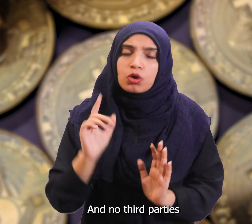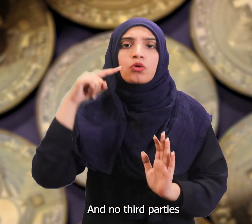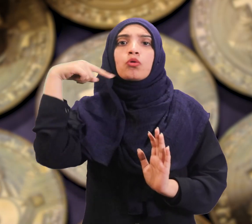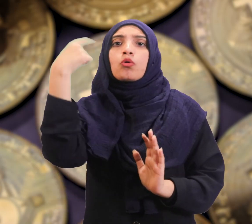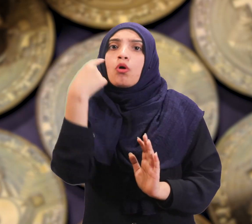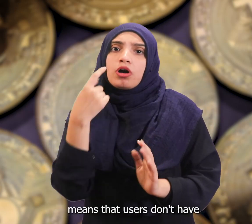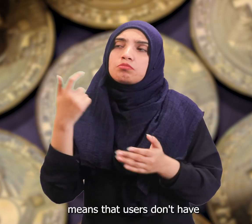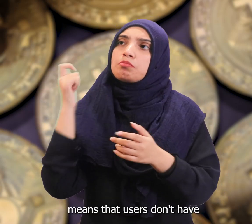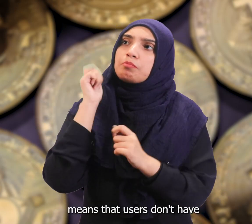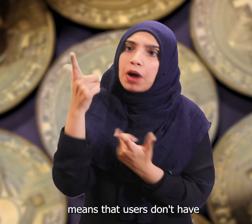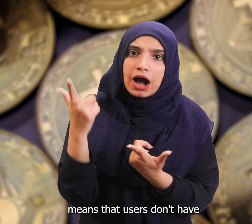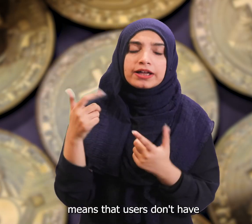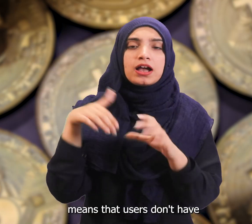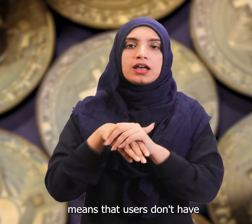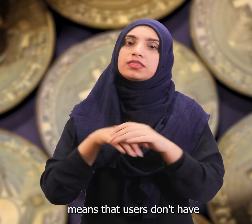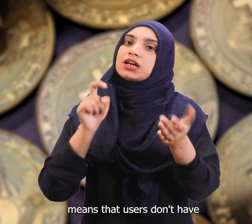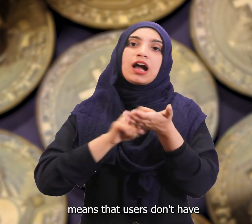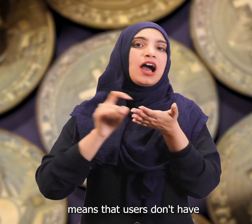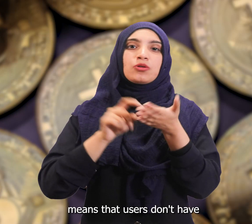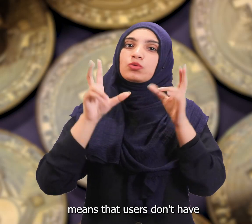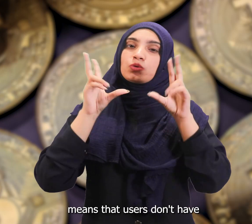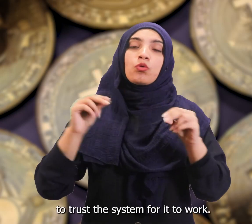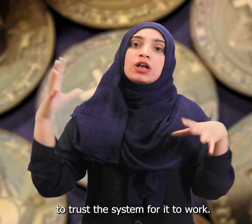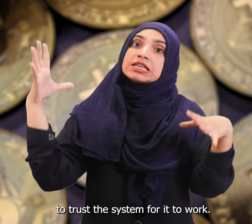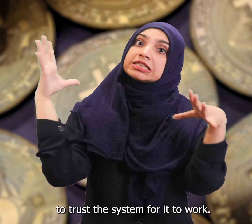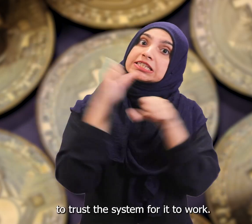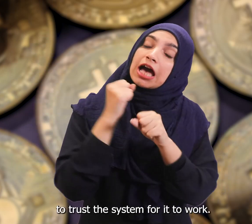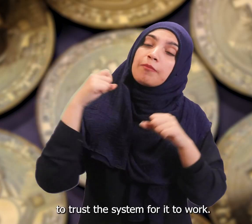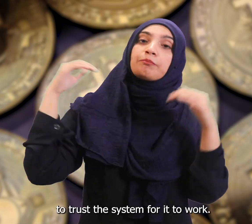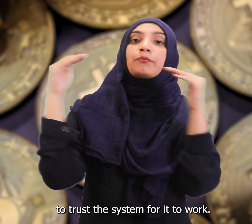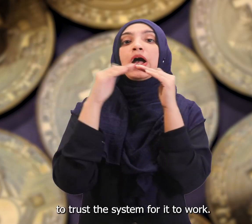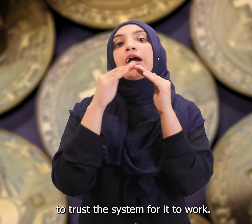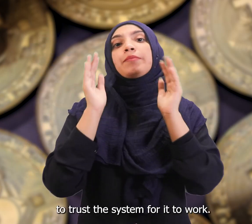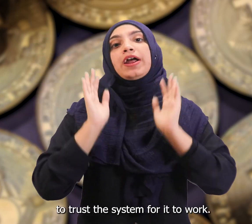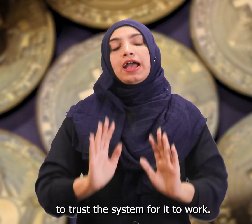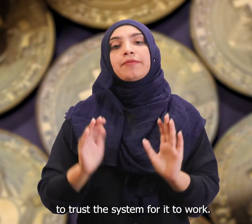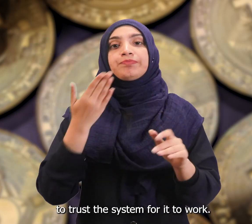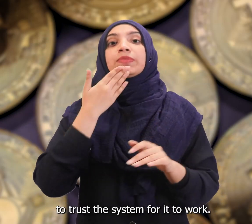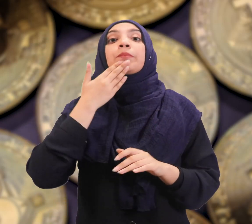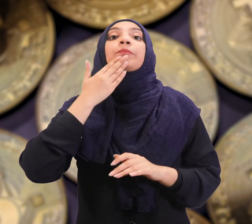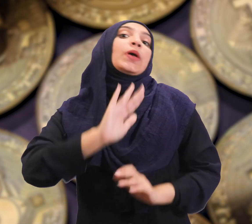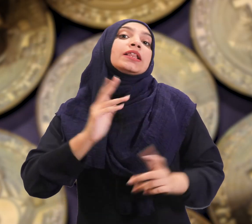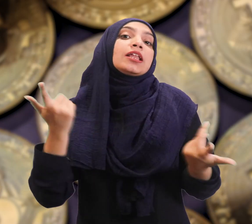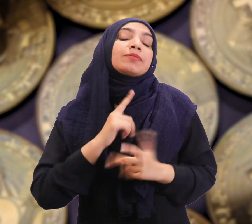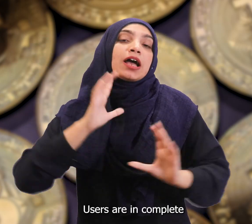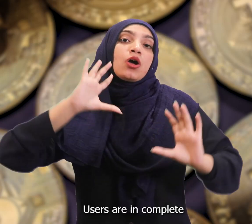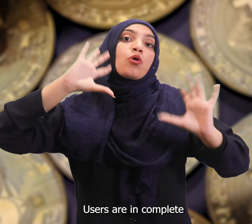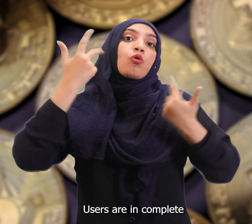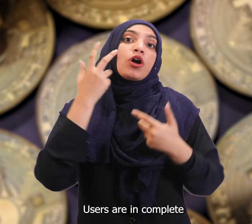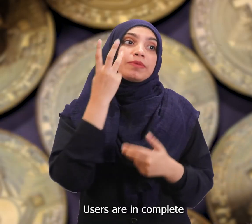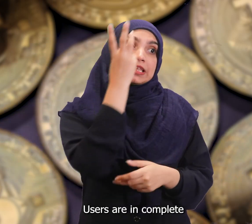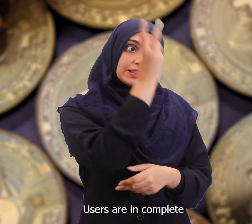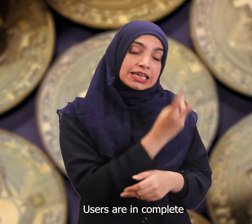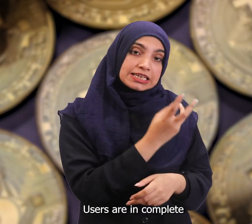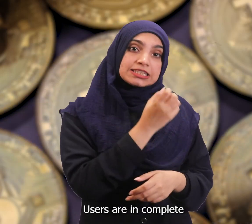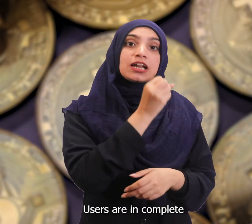means that users don't have to trust the system for it to work. Users are in complete